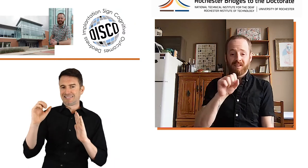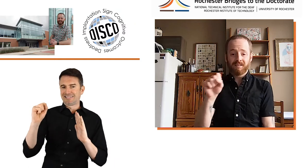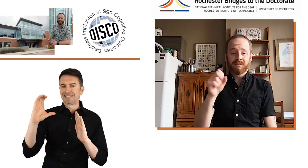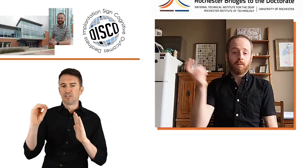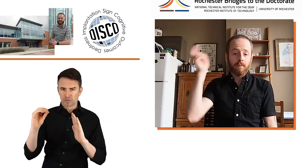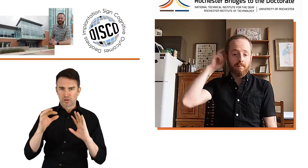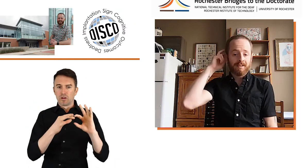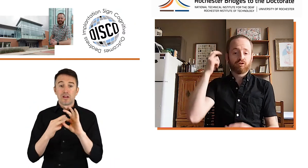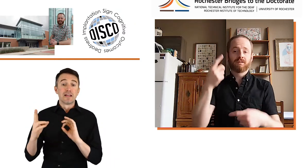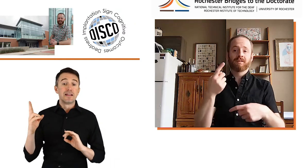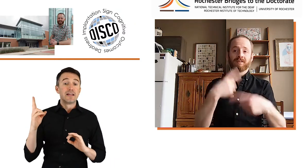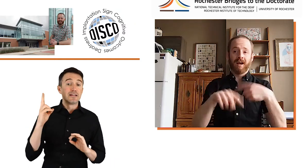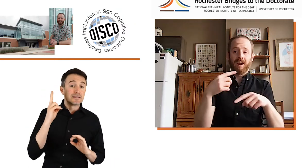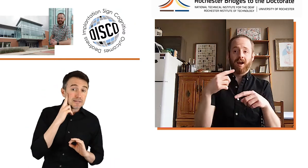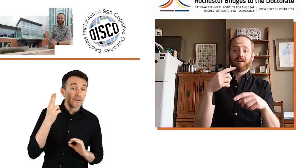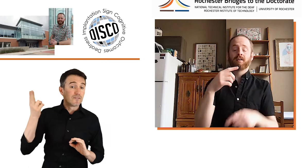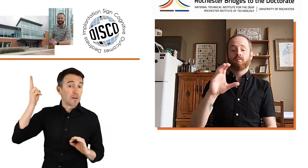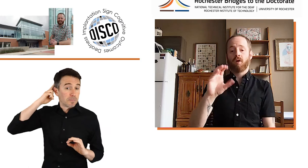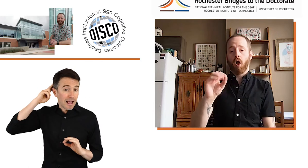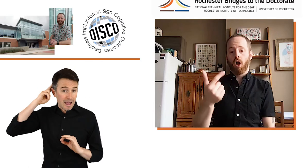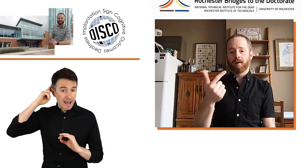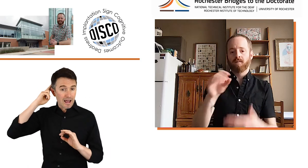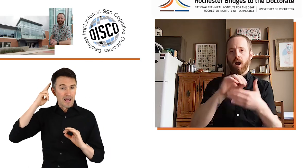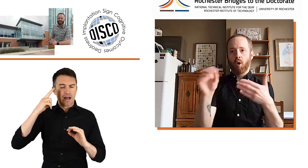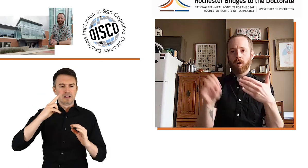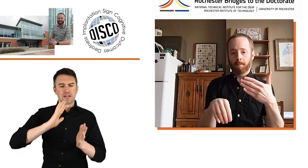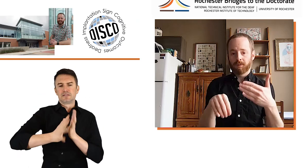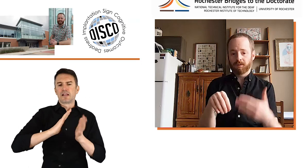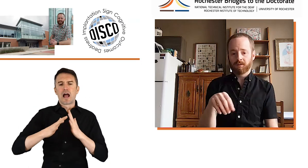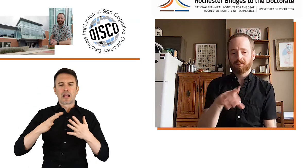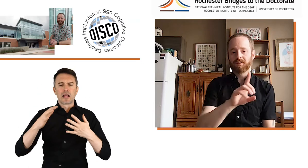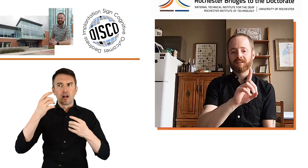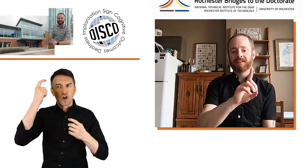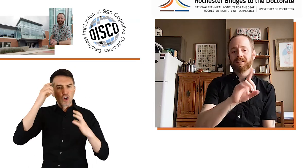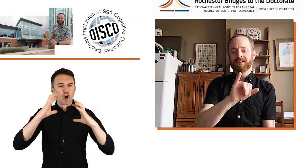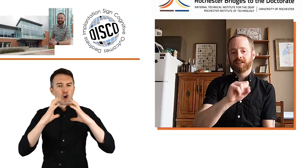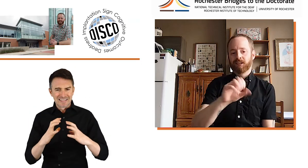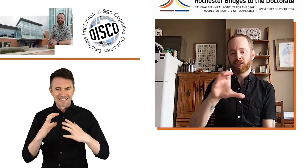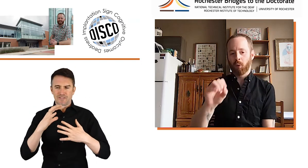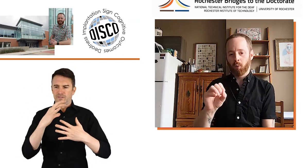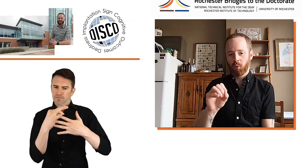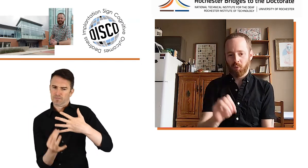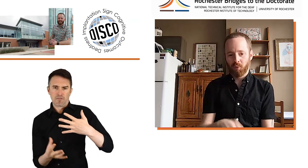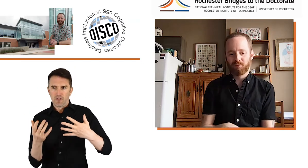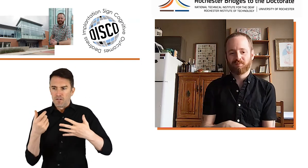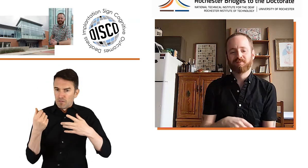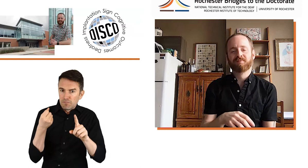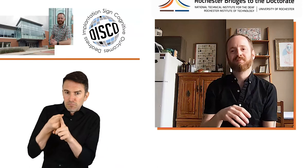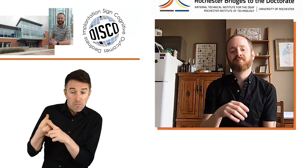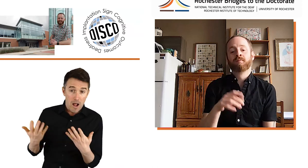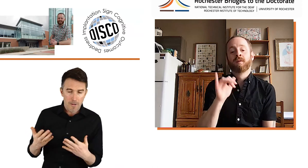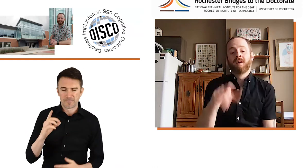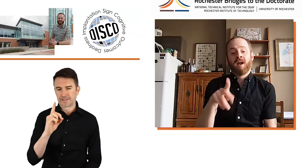which is the Deafness Implant Signing Cognitive Outcomes, which spells out DISCO.